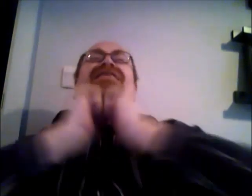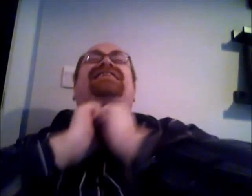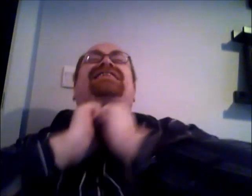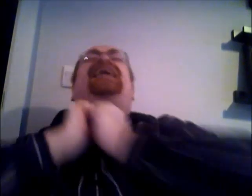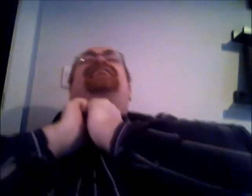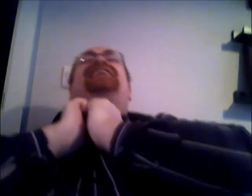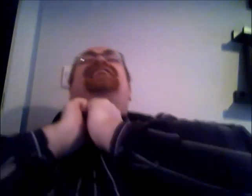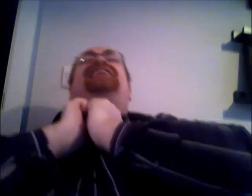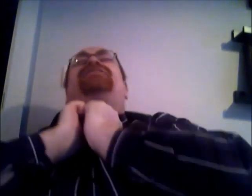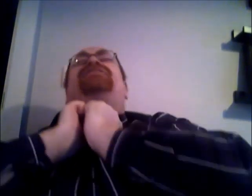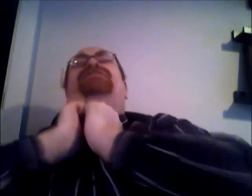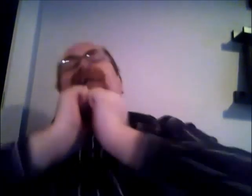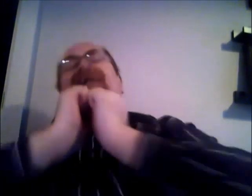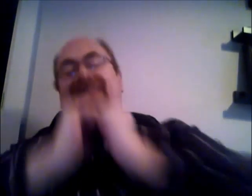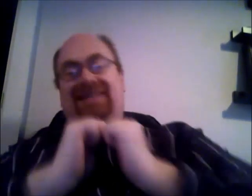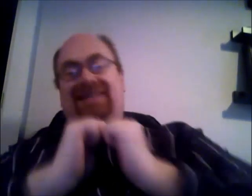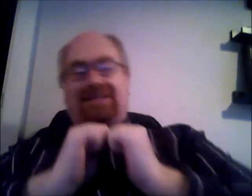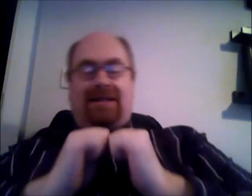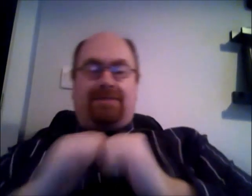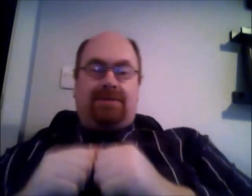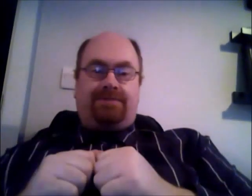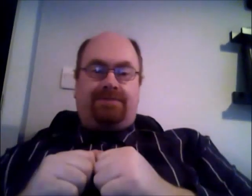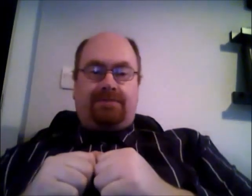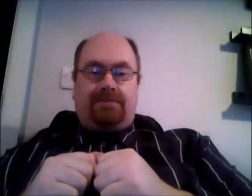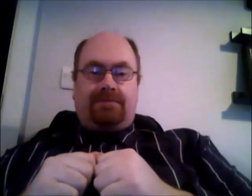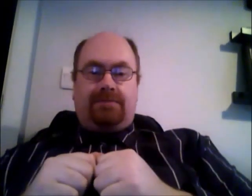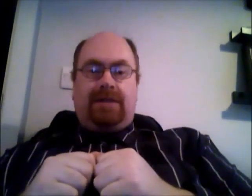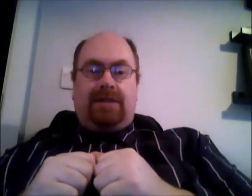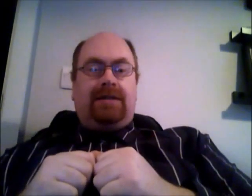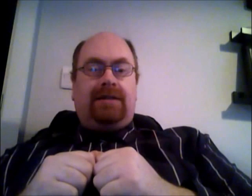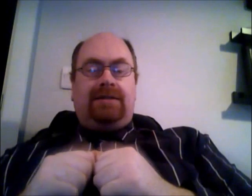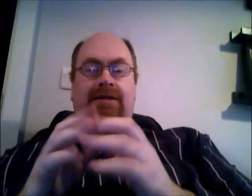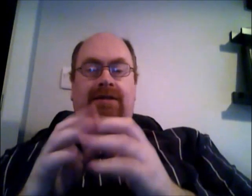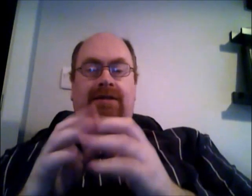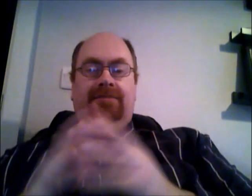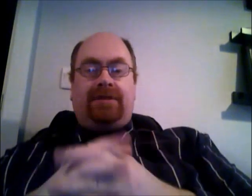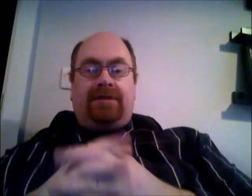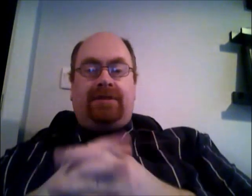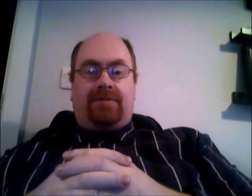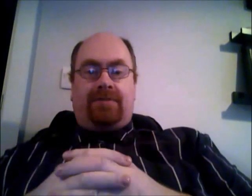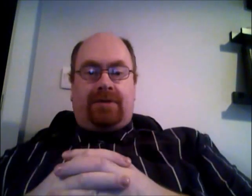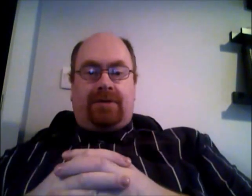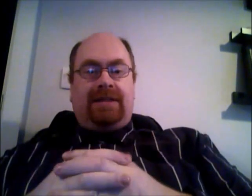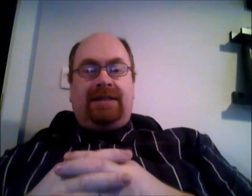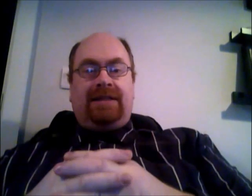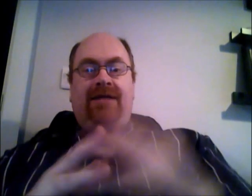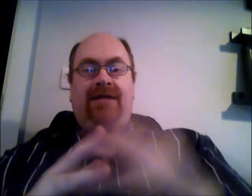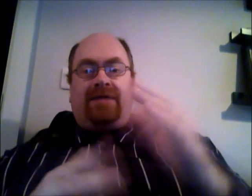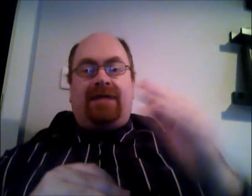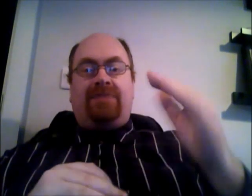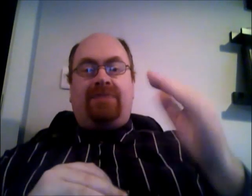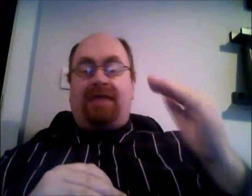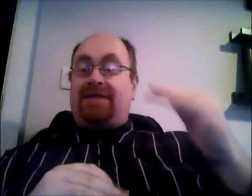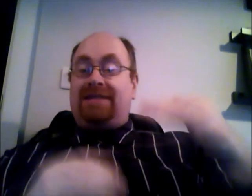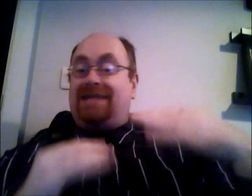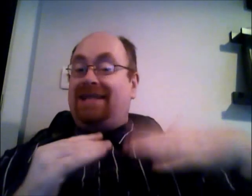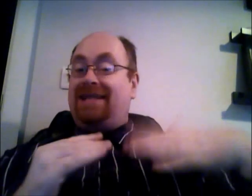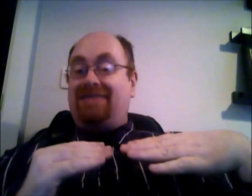diet's over we're fine and that's what happened you see the government went overboard they didn't explain okay we have to actually stay on this level